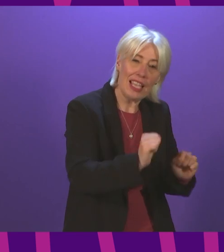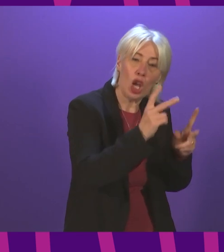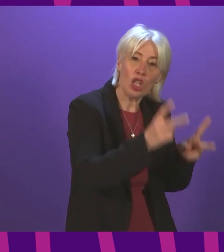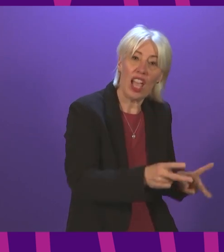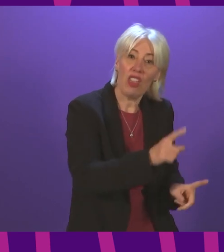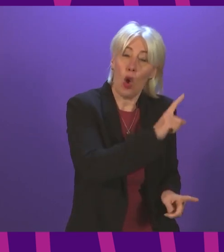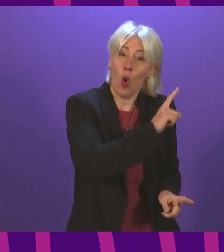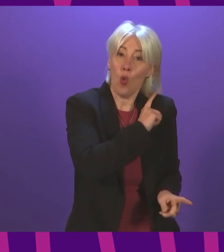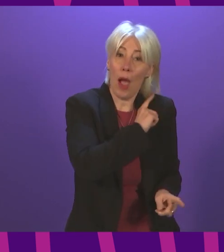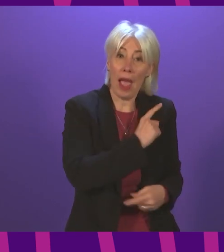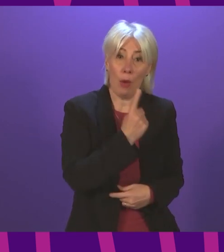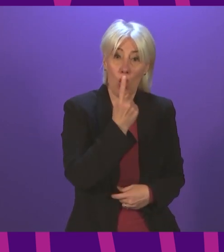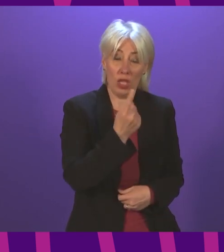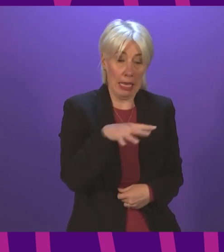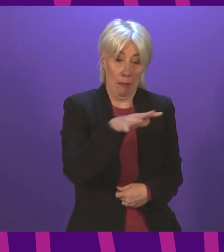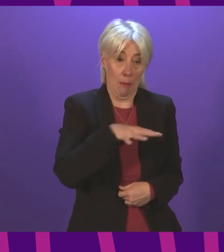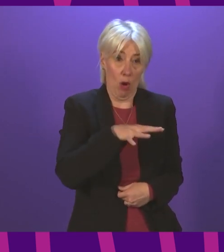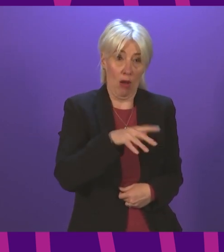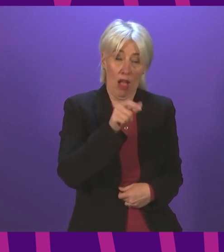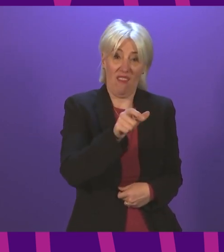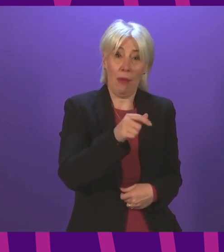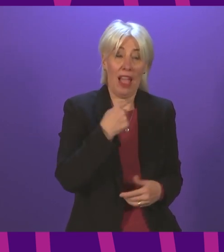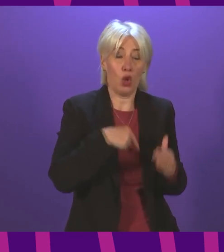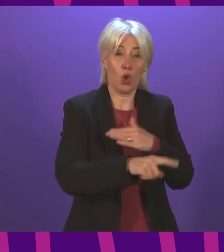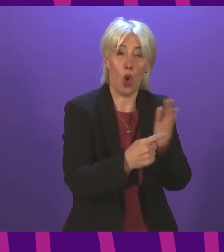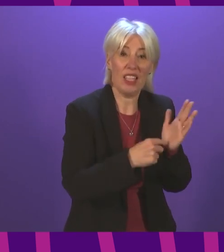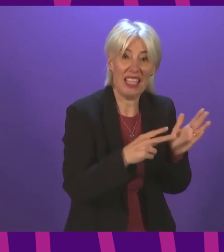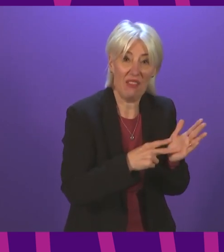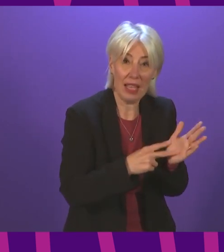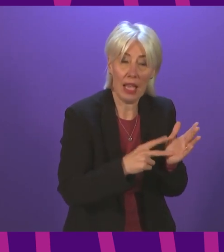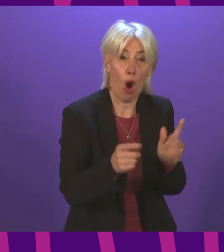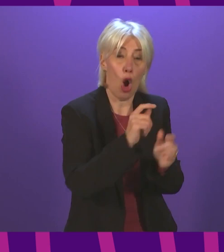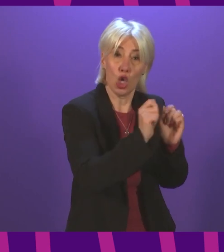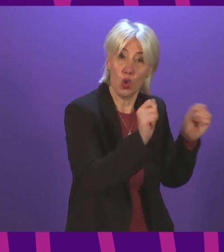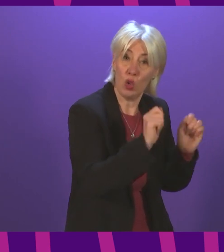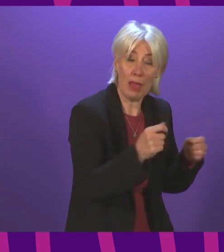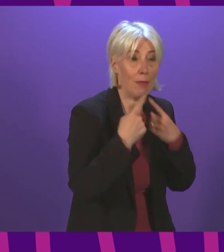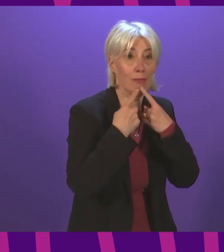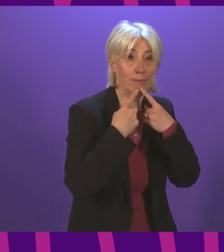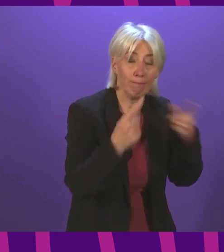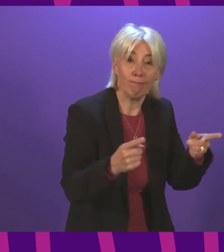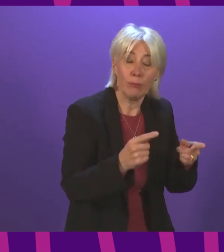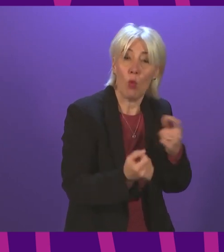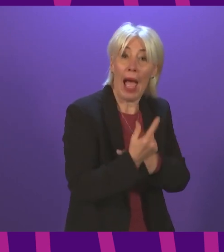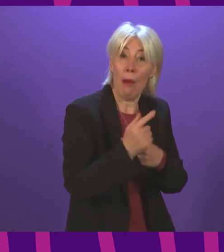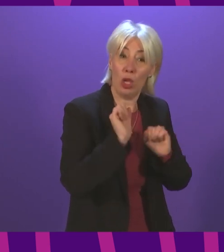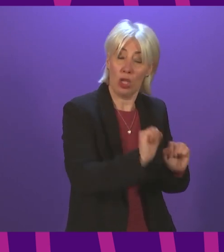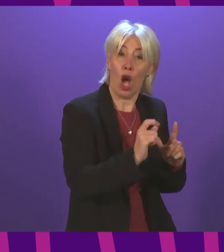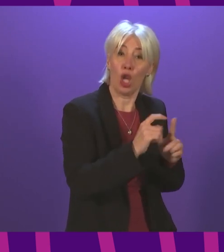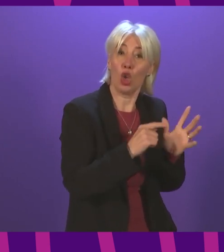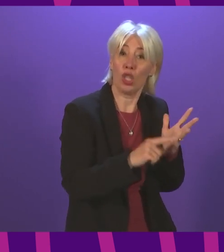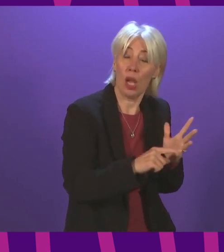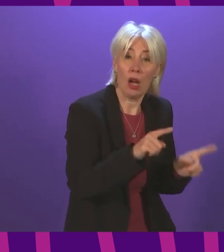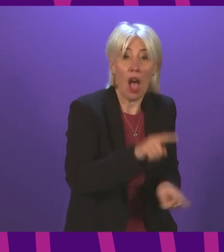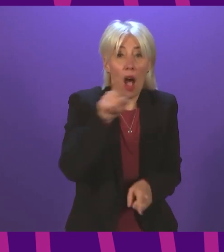of Kimberly Darroch to go onto the television and speak in a newspaper about what happened to her daughter. The other family